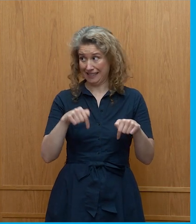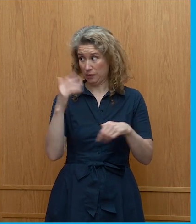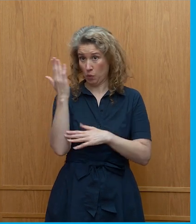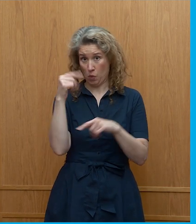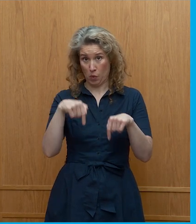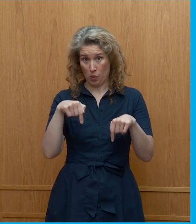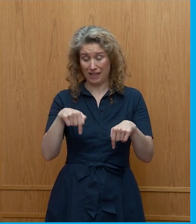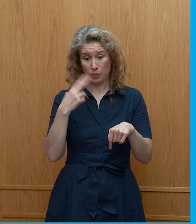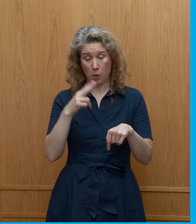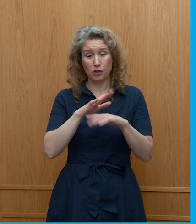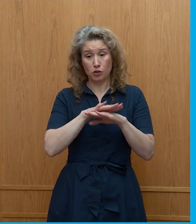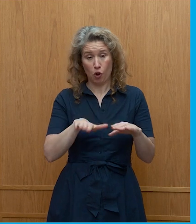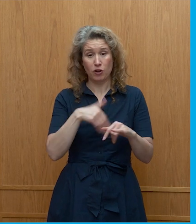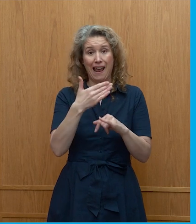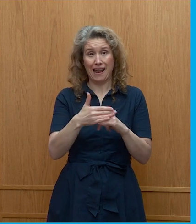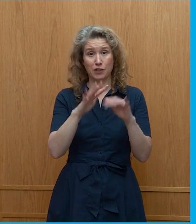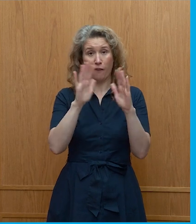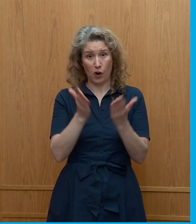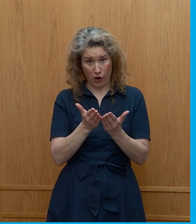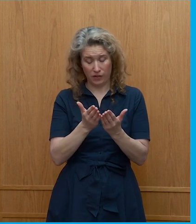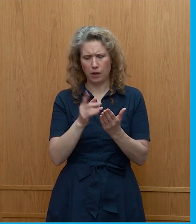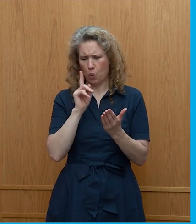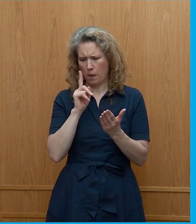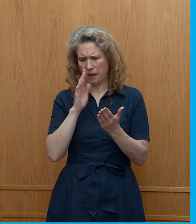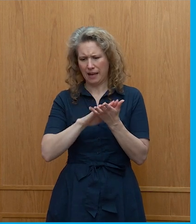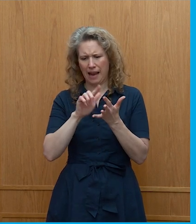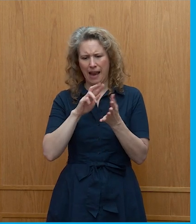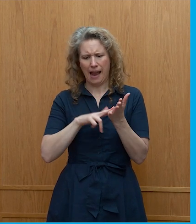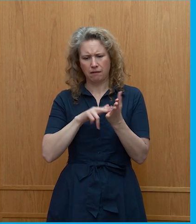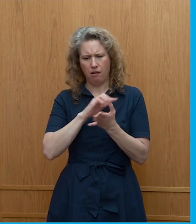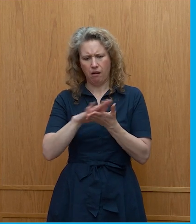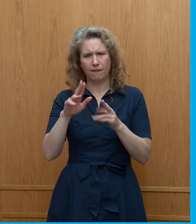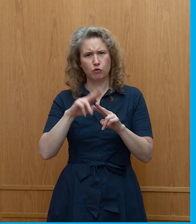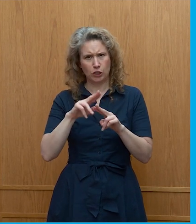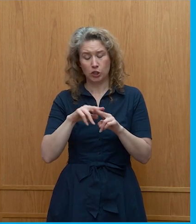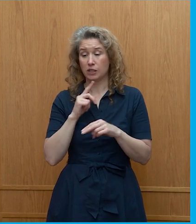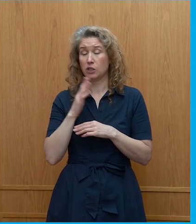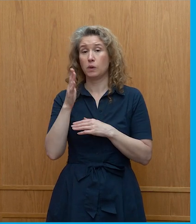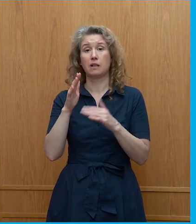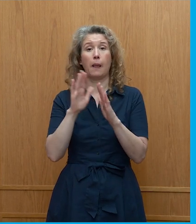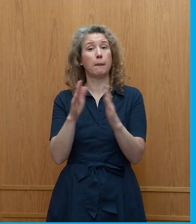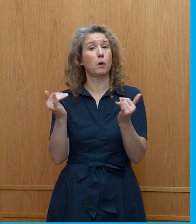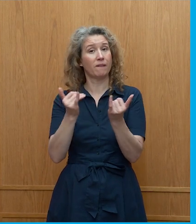this thing has not the end of the earth by a woman named Hannah Fritchie and she was at the at the book fair